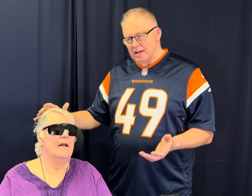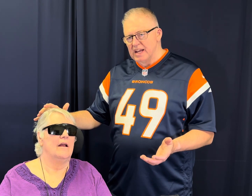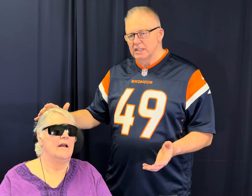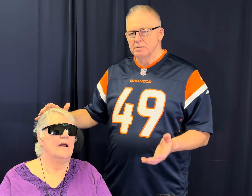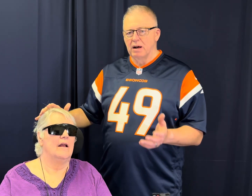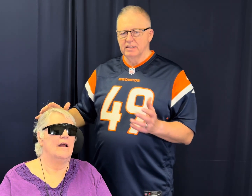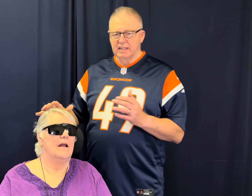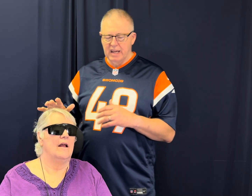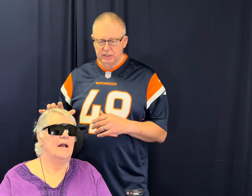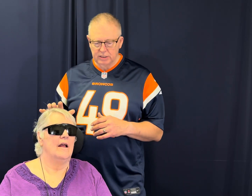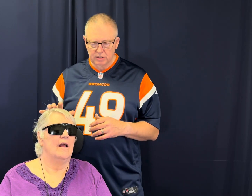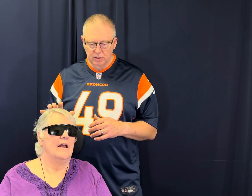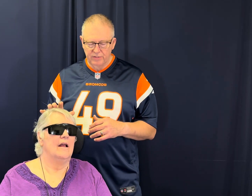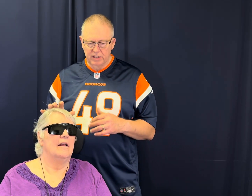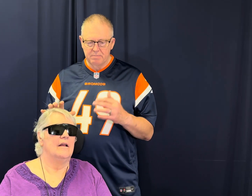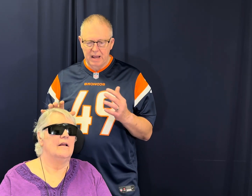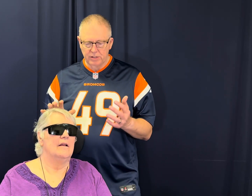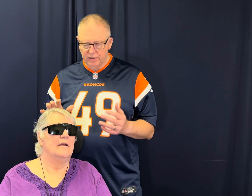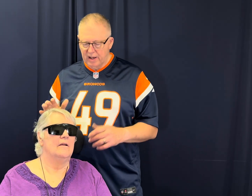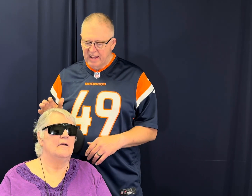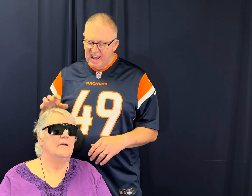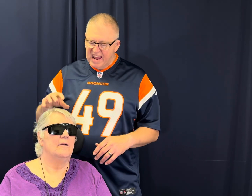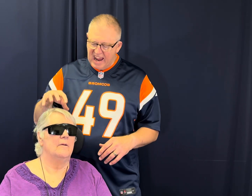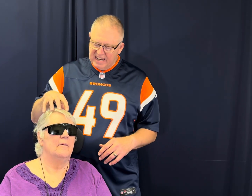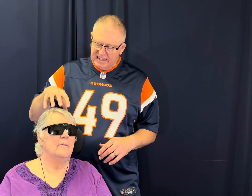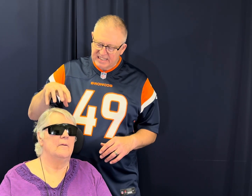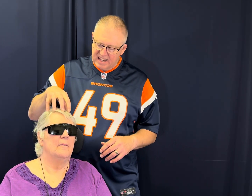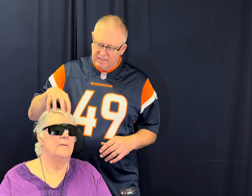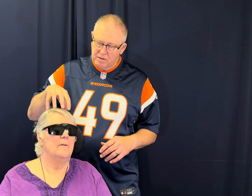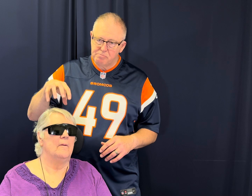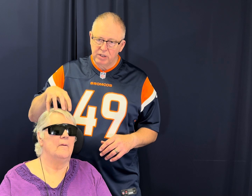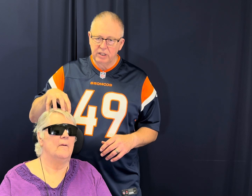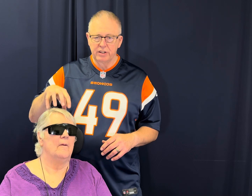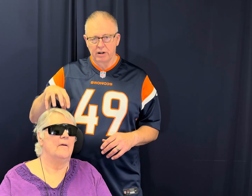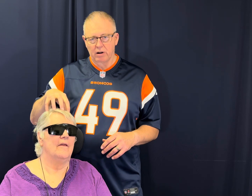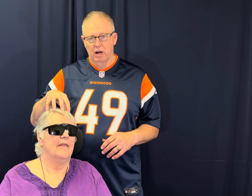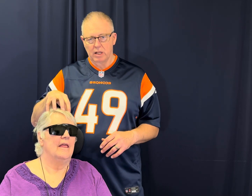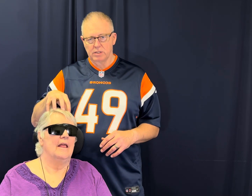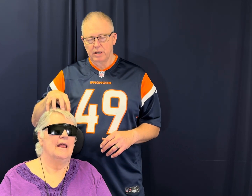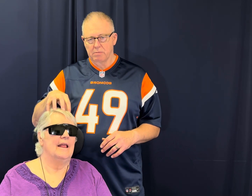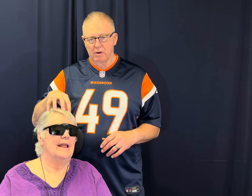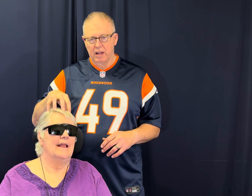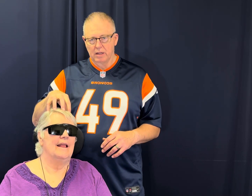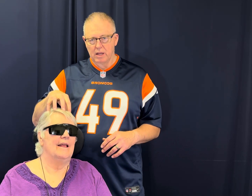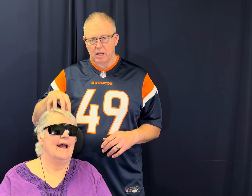It's about the connections. So if you can imagine, you've got 87 billion neurons in your brain. Yeah.